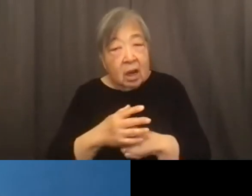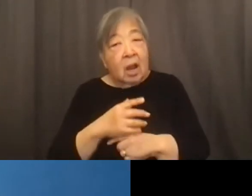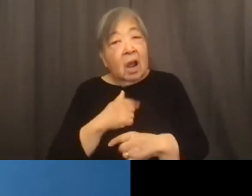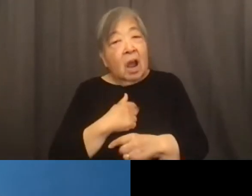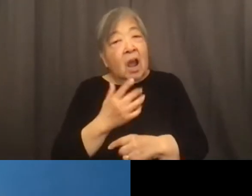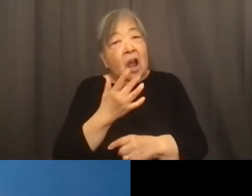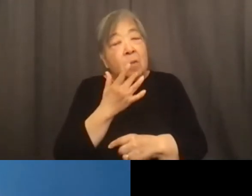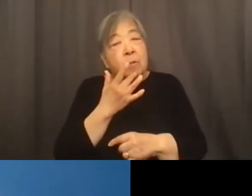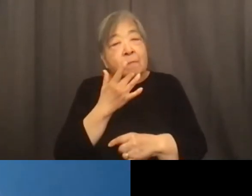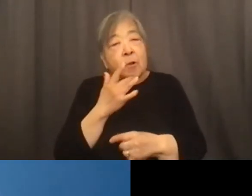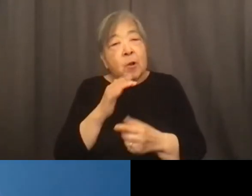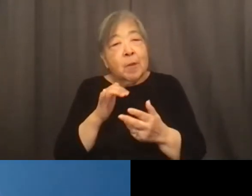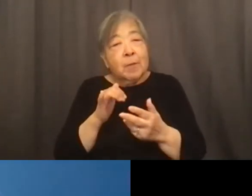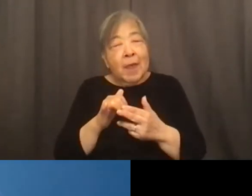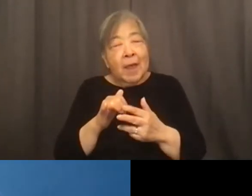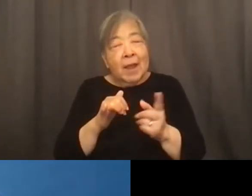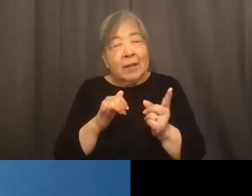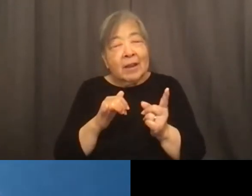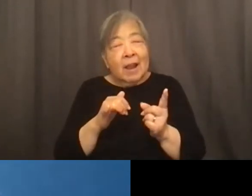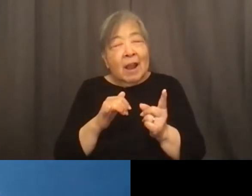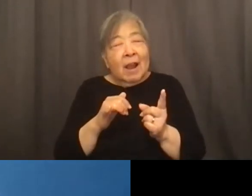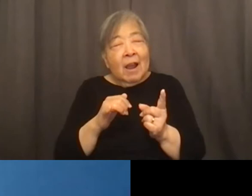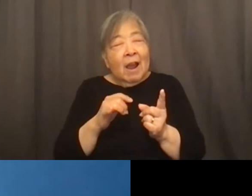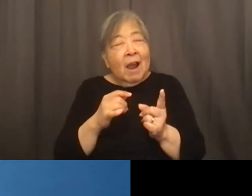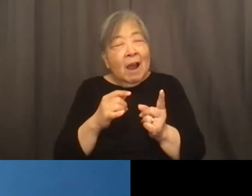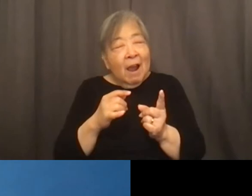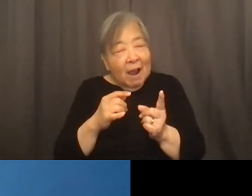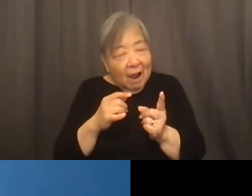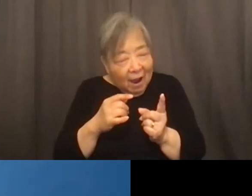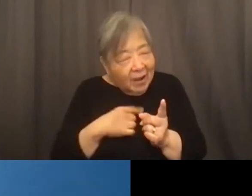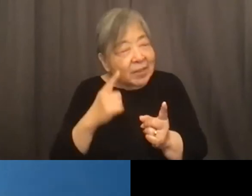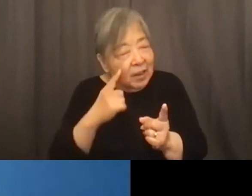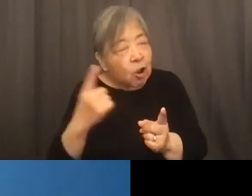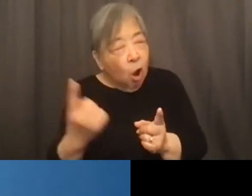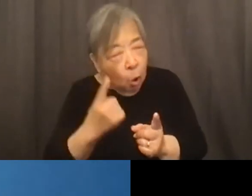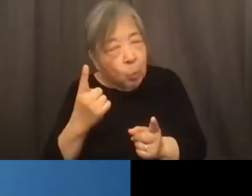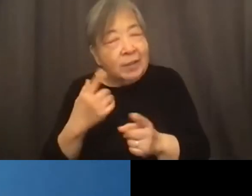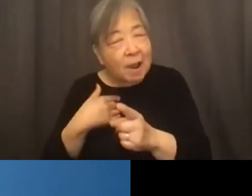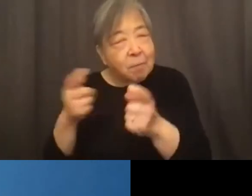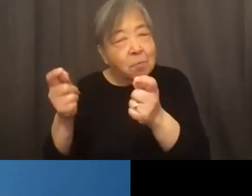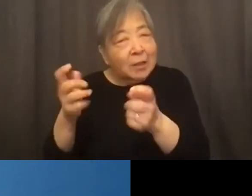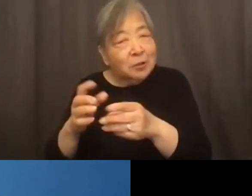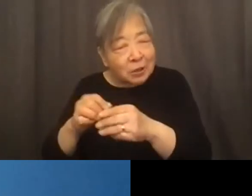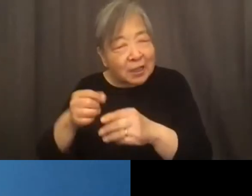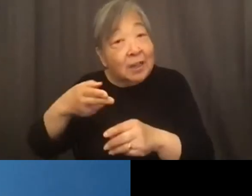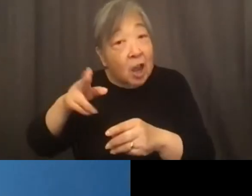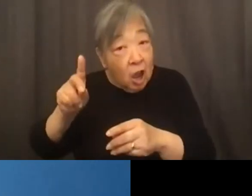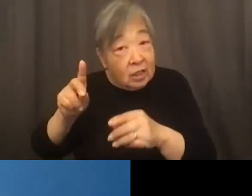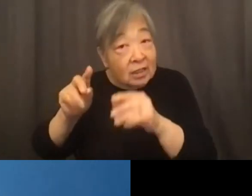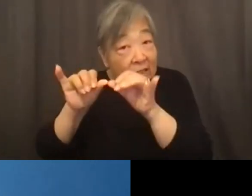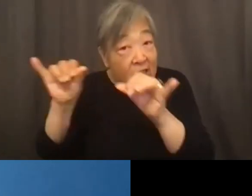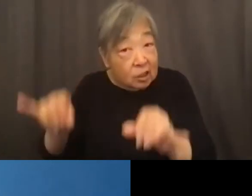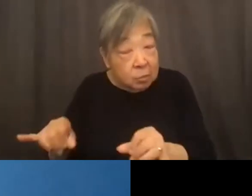not every email come to me personally I do think there are always managers in the HUD hierarchy who